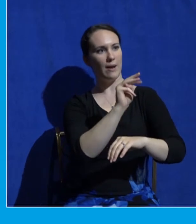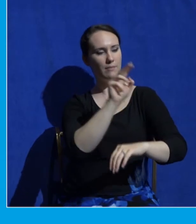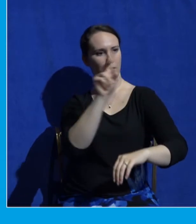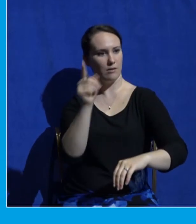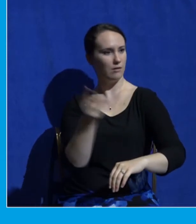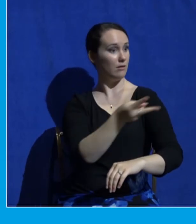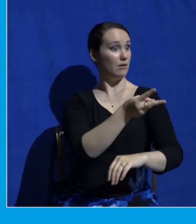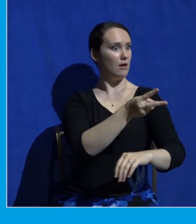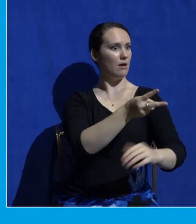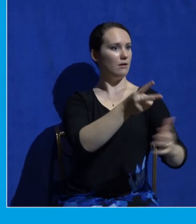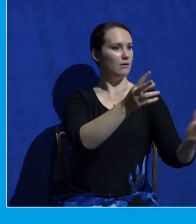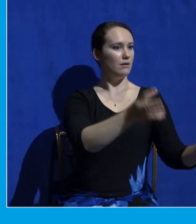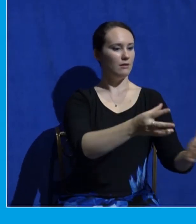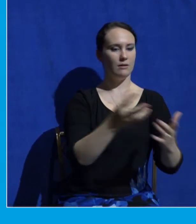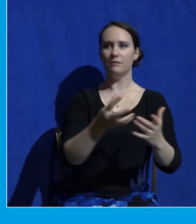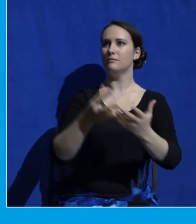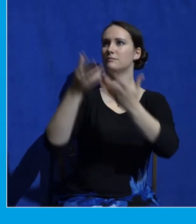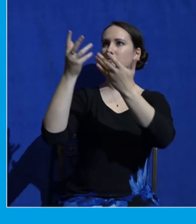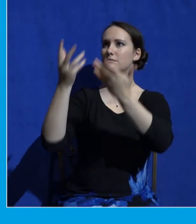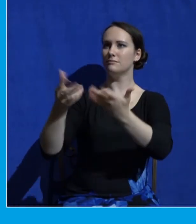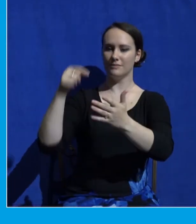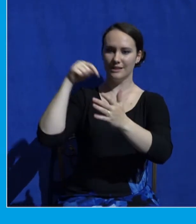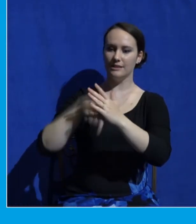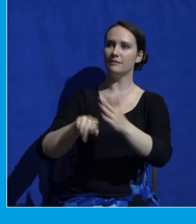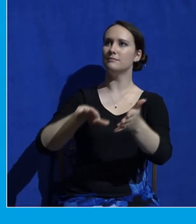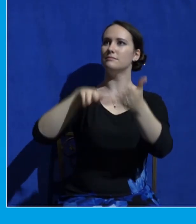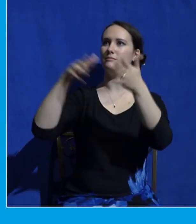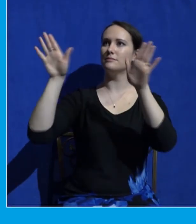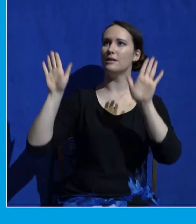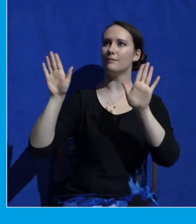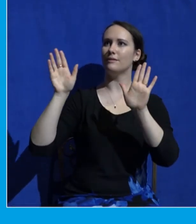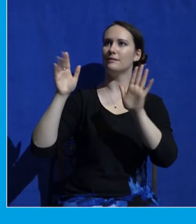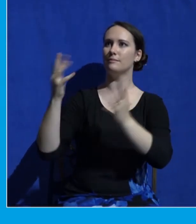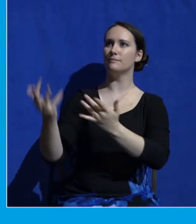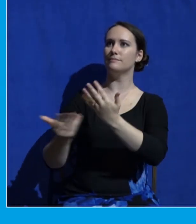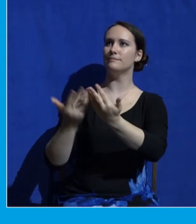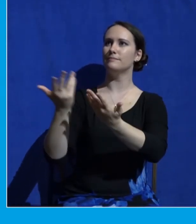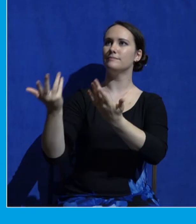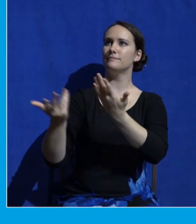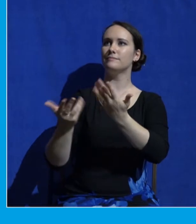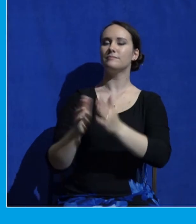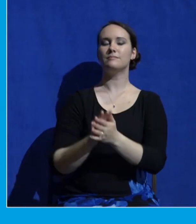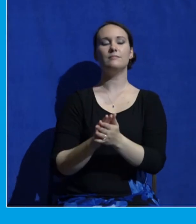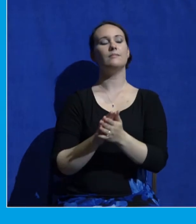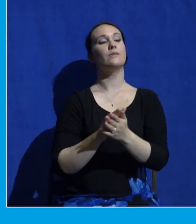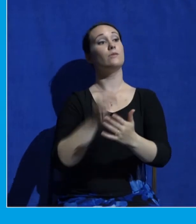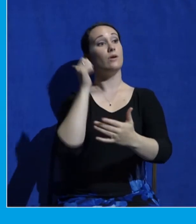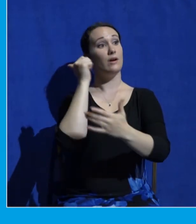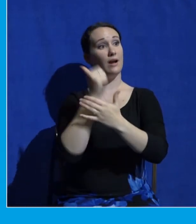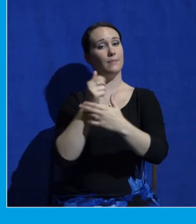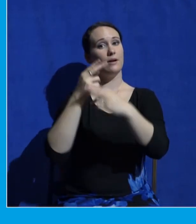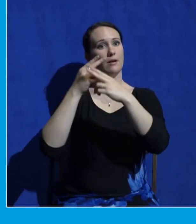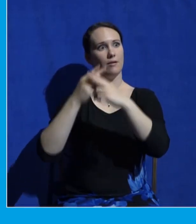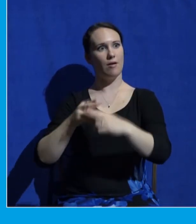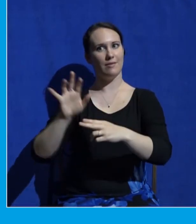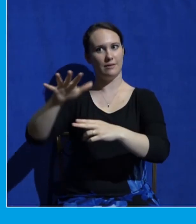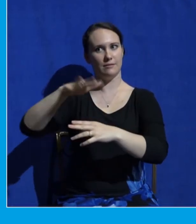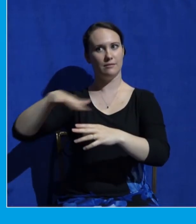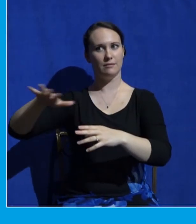instead of his son. So Abraham called the name of that place the Lord will provide. As it is said today,